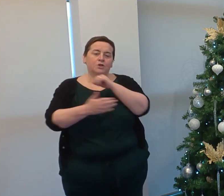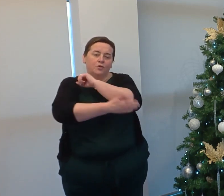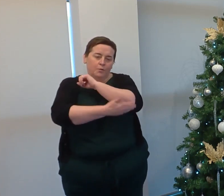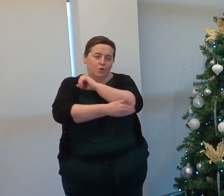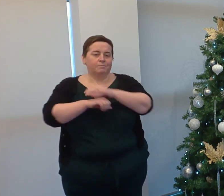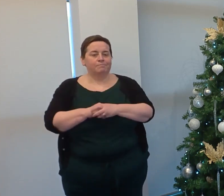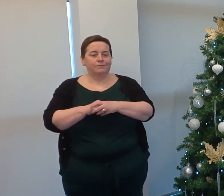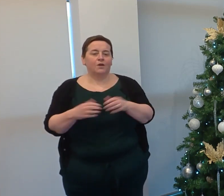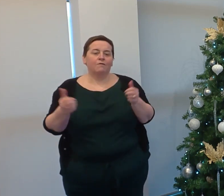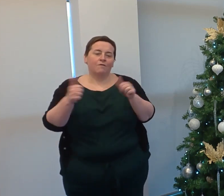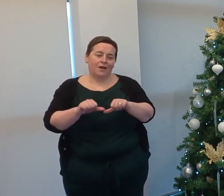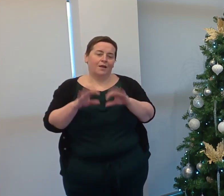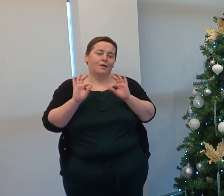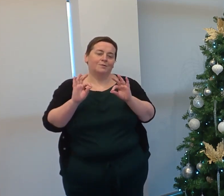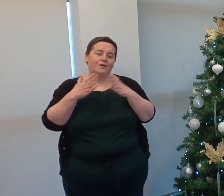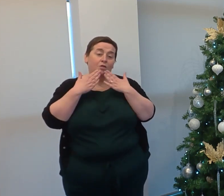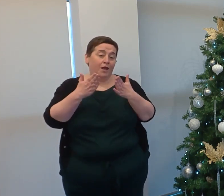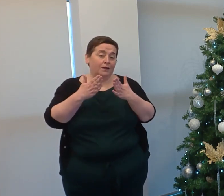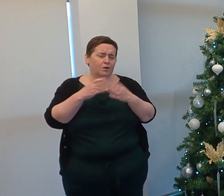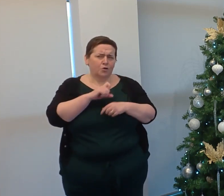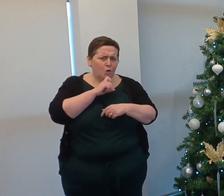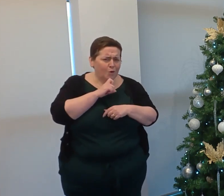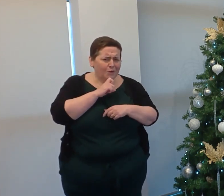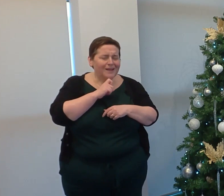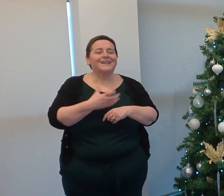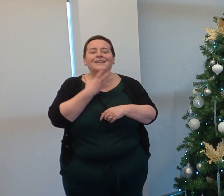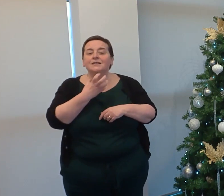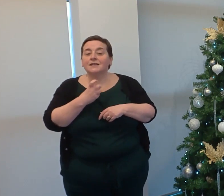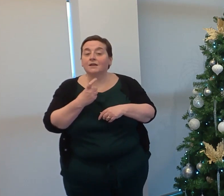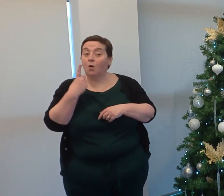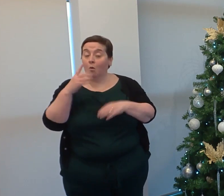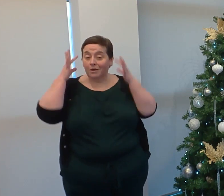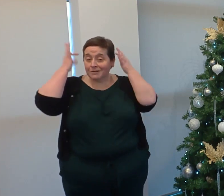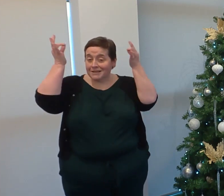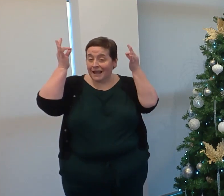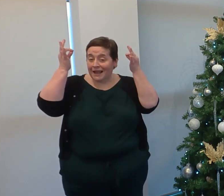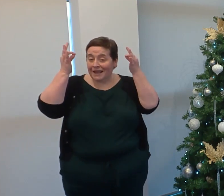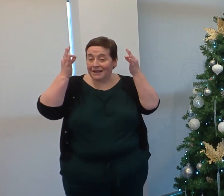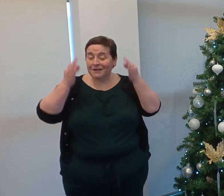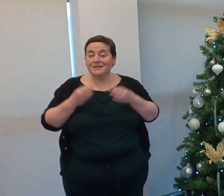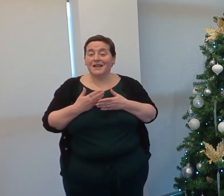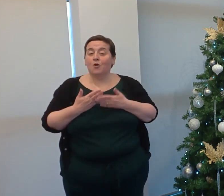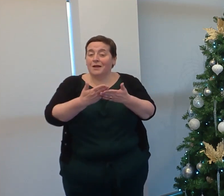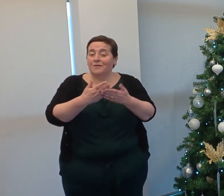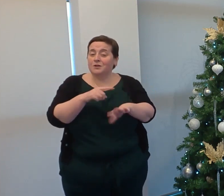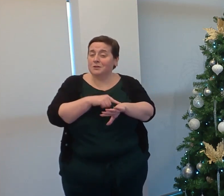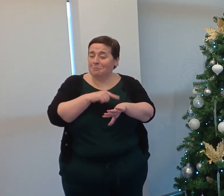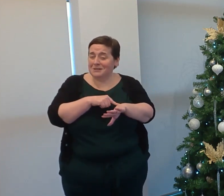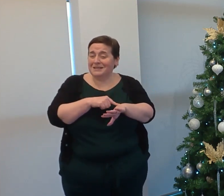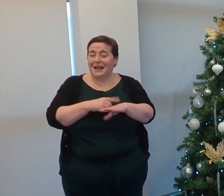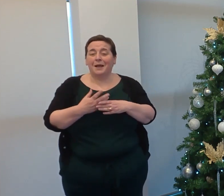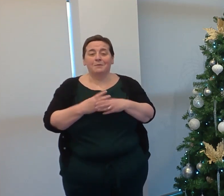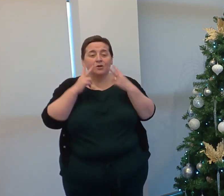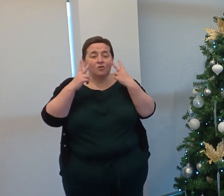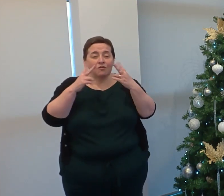finally, a special thank you to Santa and one of his elves who took time out of their busy schedule to